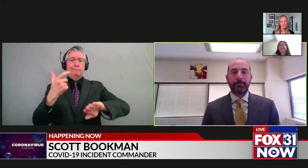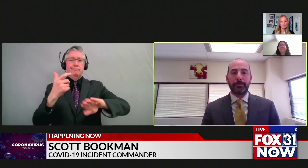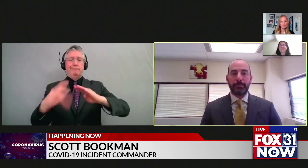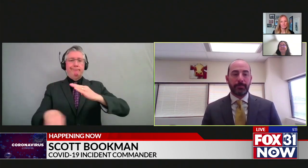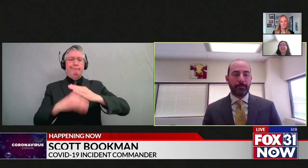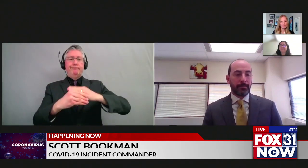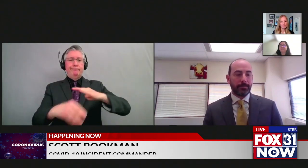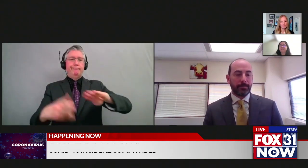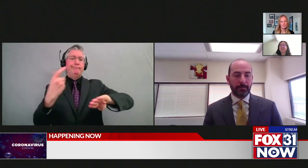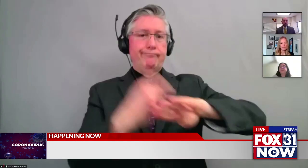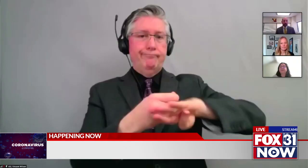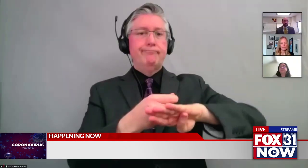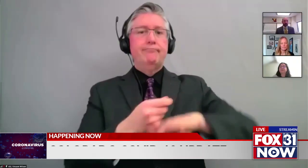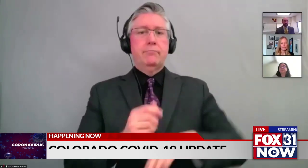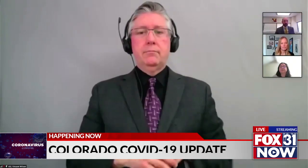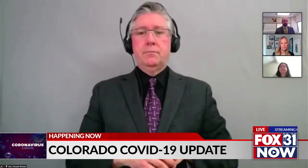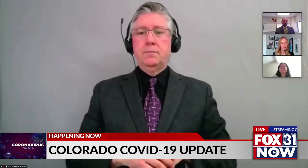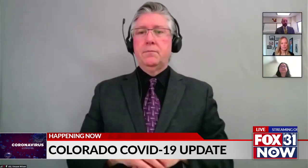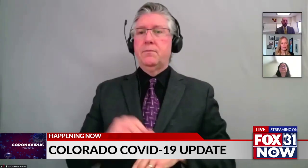All right, let's go back to Sarah Flower.